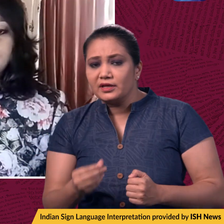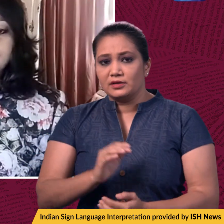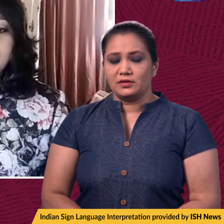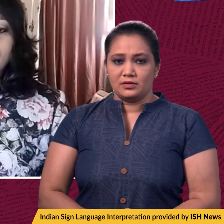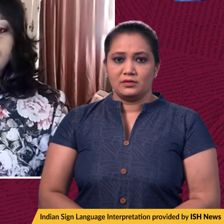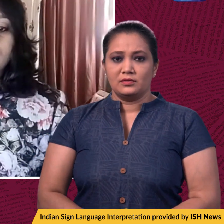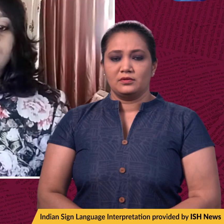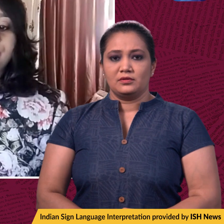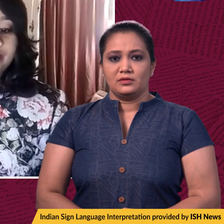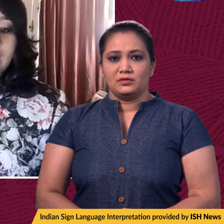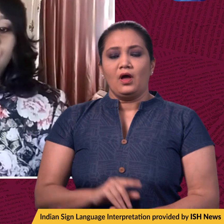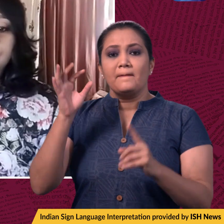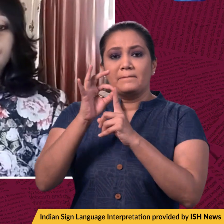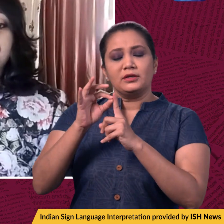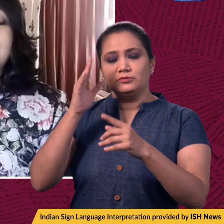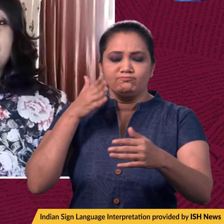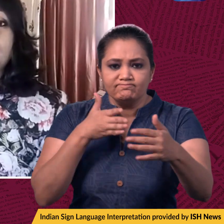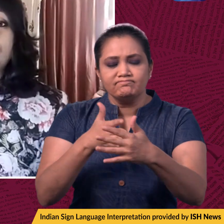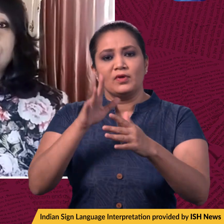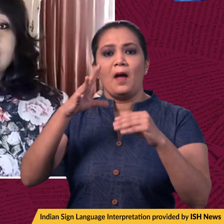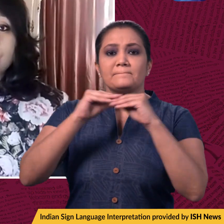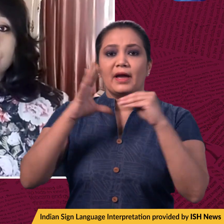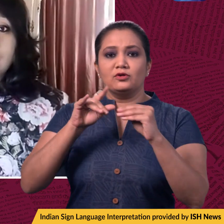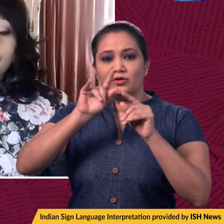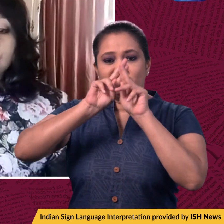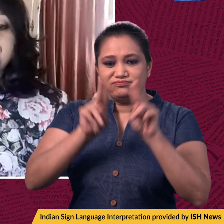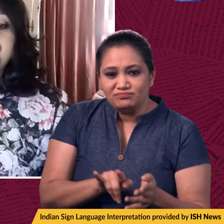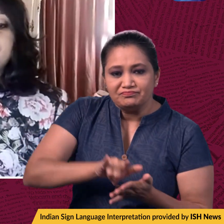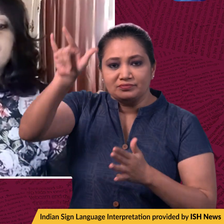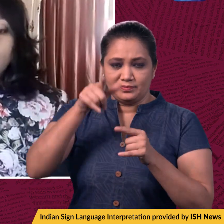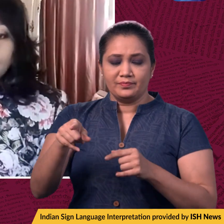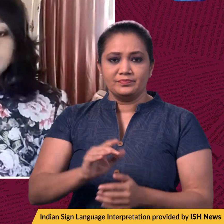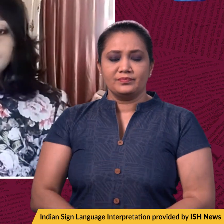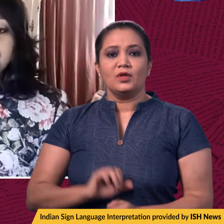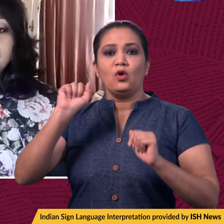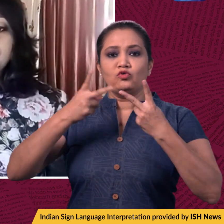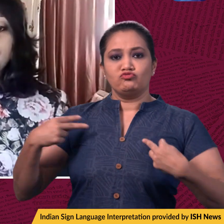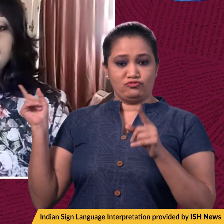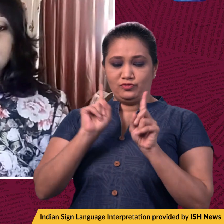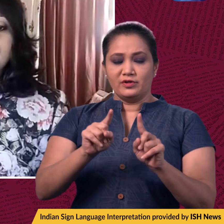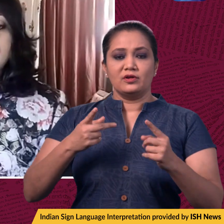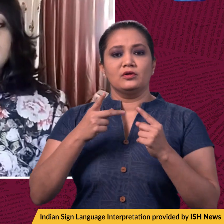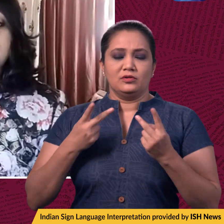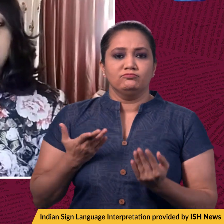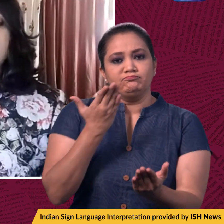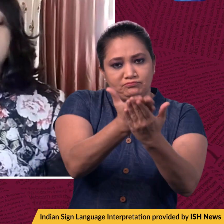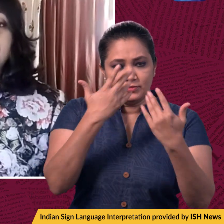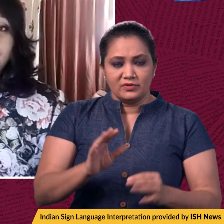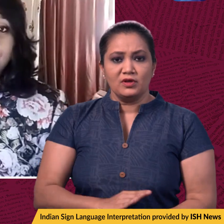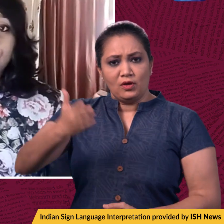US-bound Patel was stopped at Bengaluru International Airport. His lawyers have submitted before the magistrate that apart from the previous